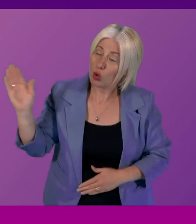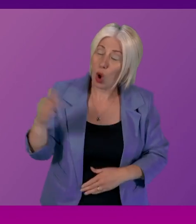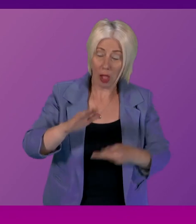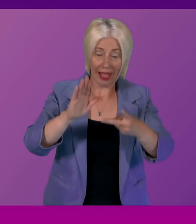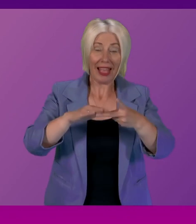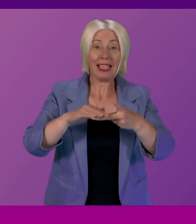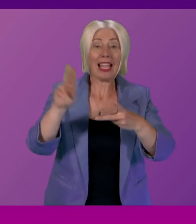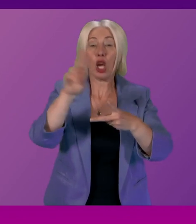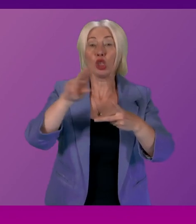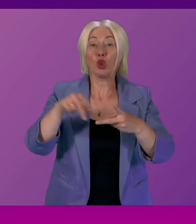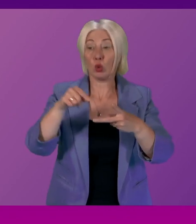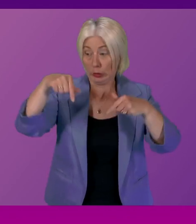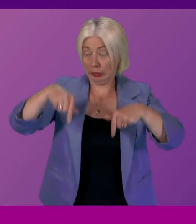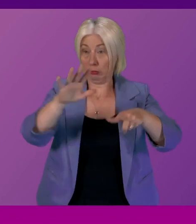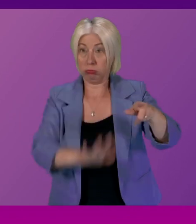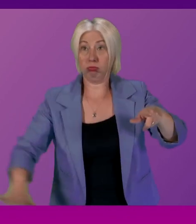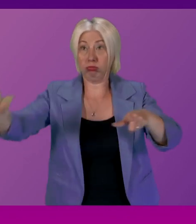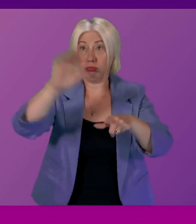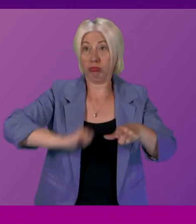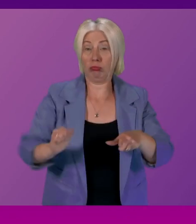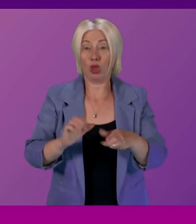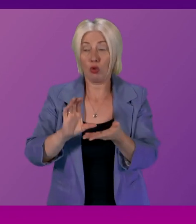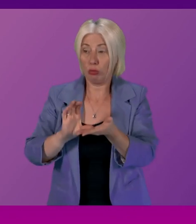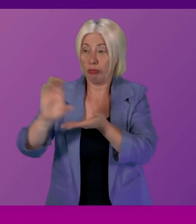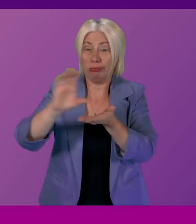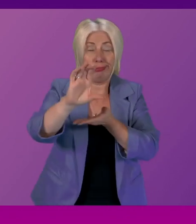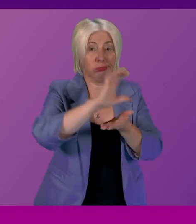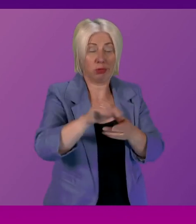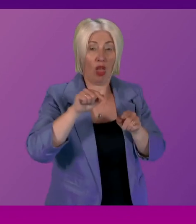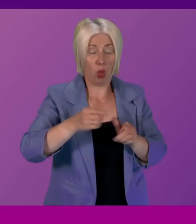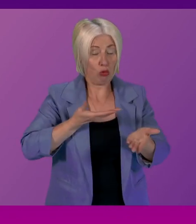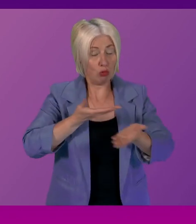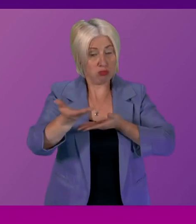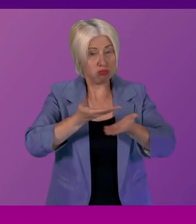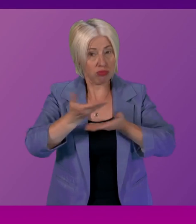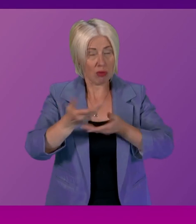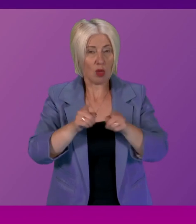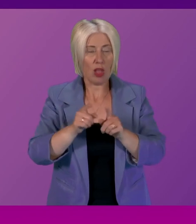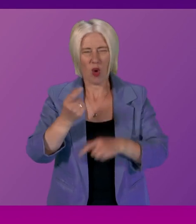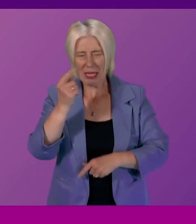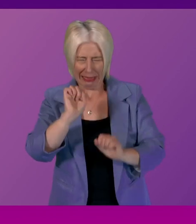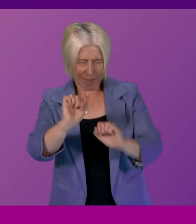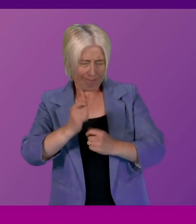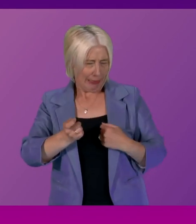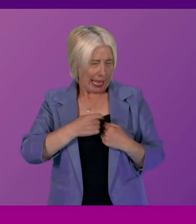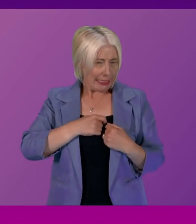in the country so continue to fund those interventions to understand the anxieties and concerns of our young people